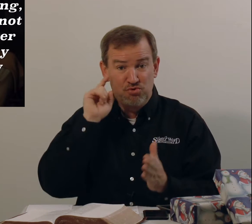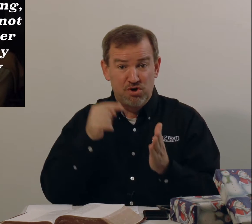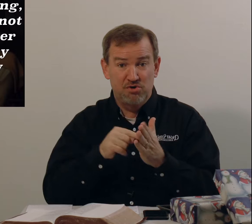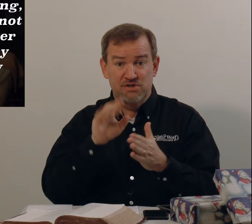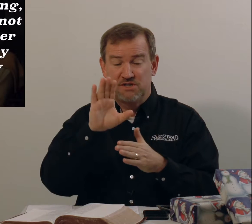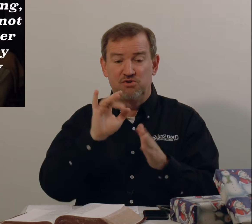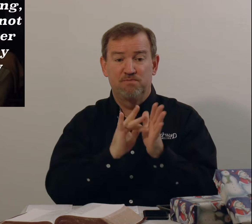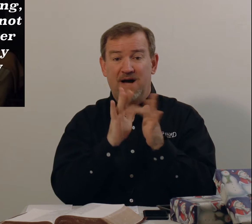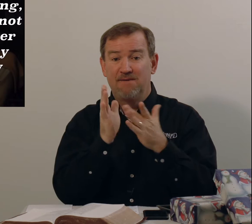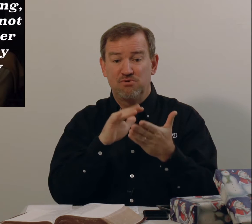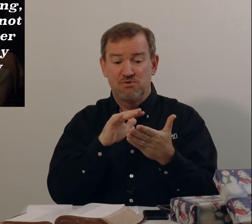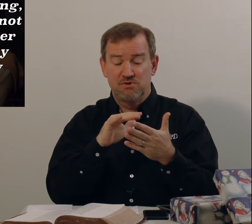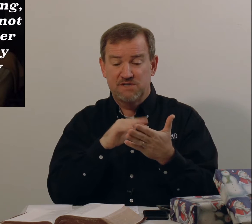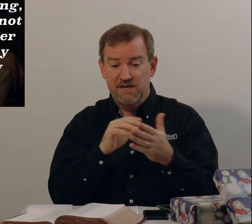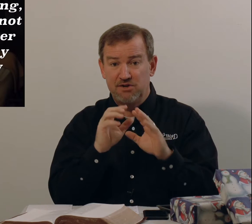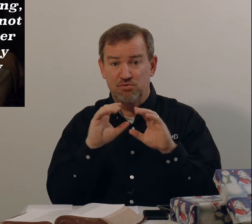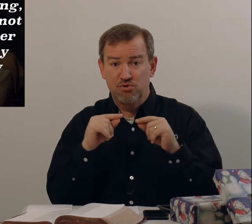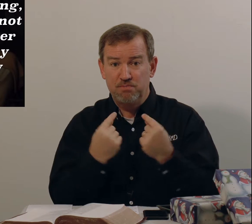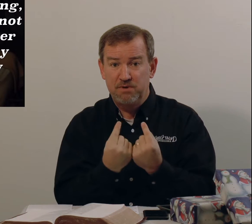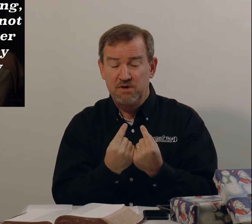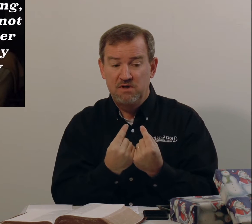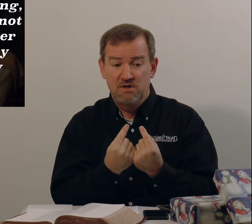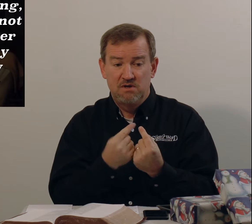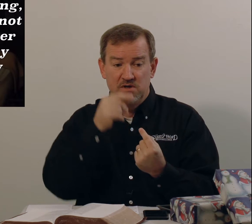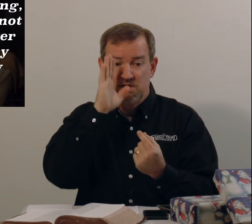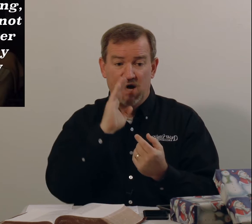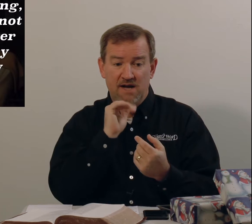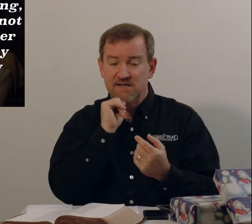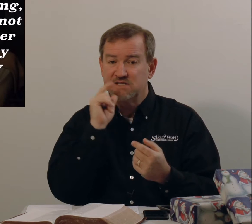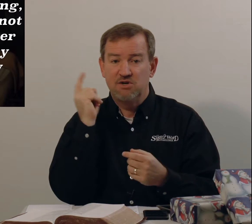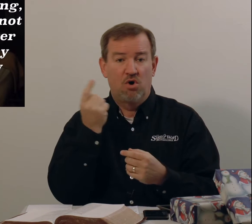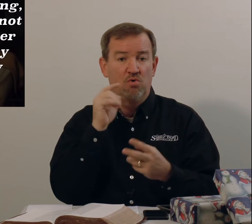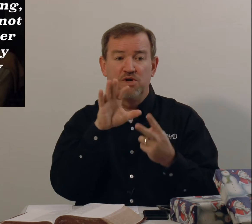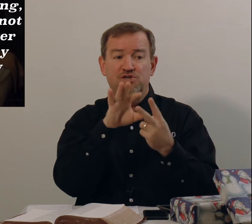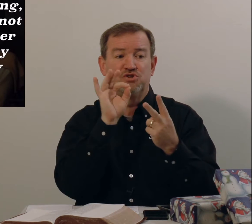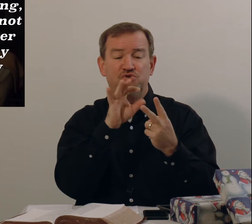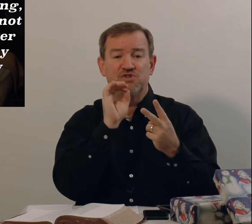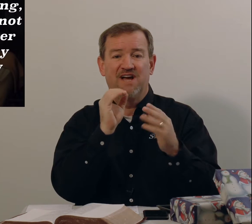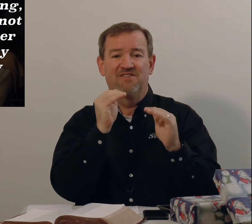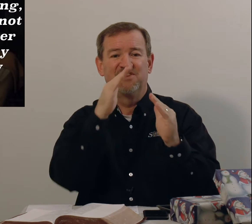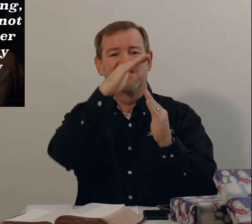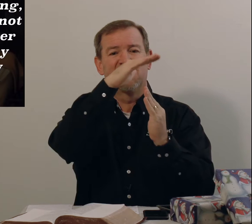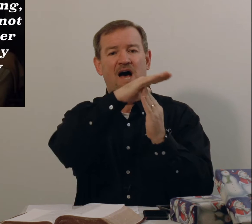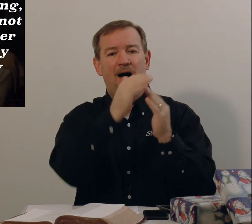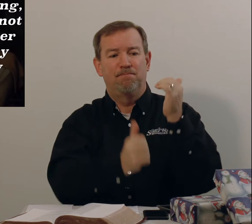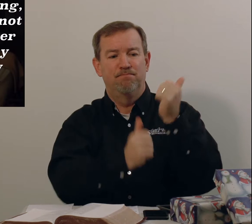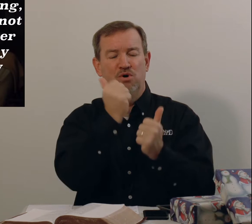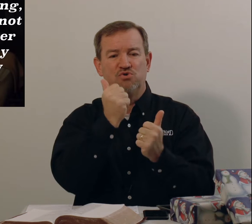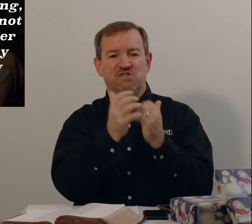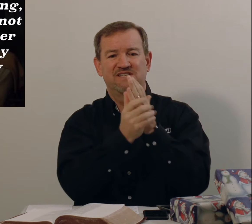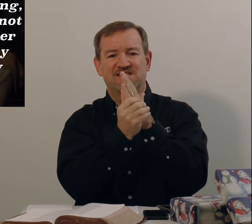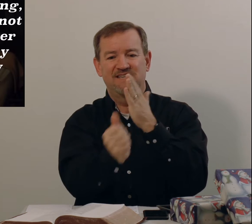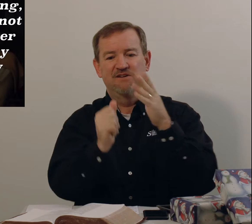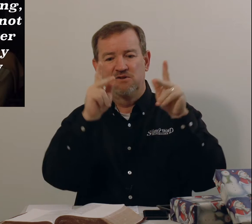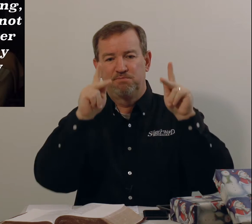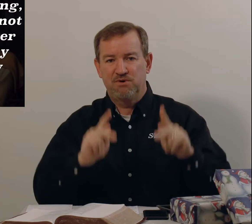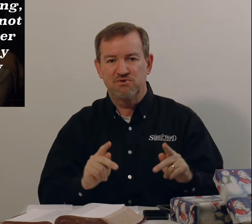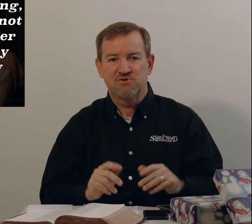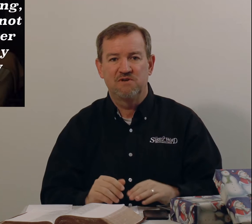you noticed in your Bible study group? God doesn't always choose out the top most skilled person.